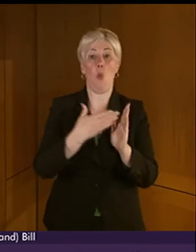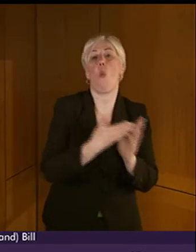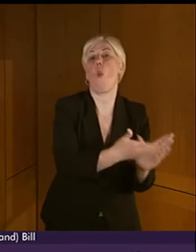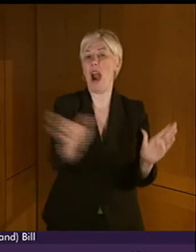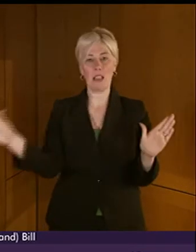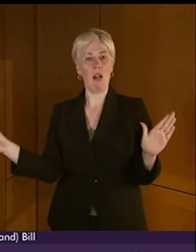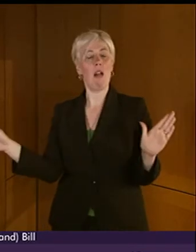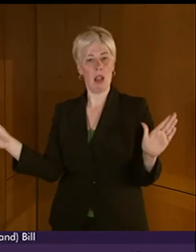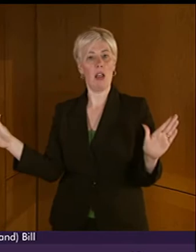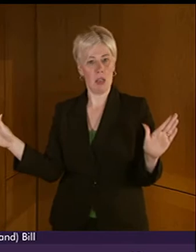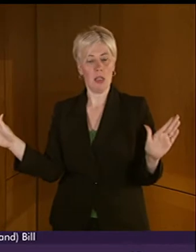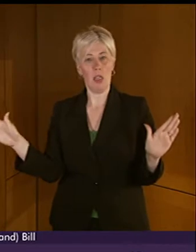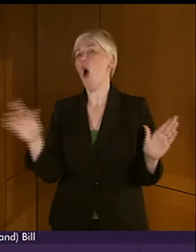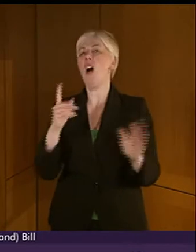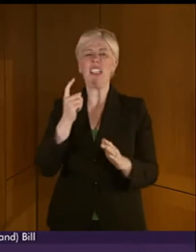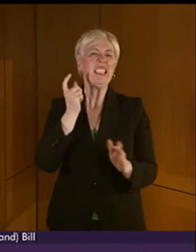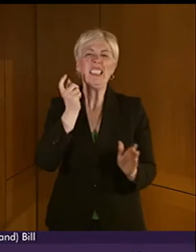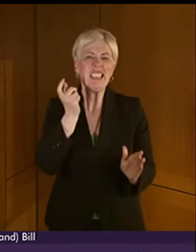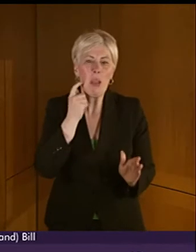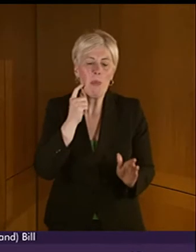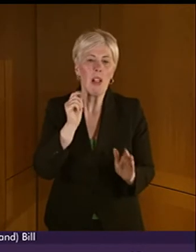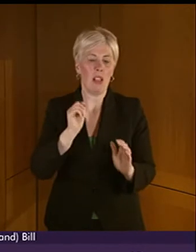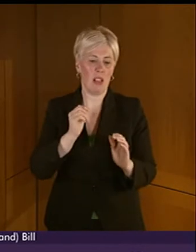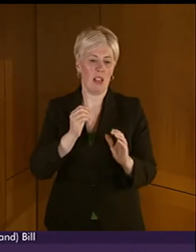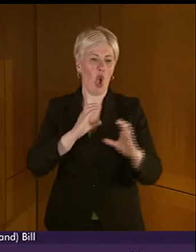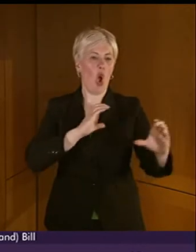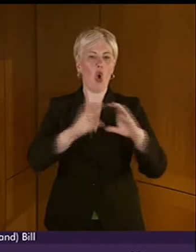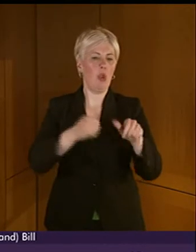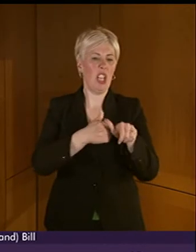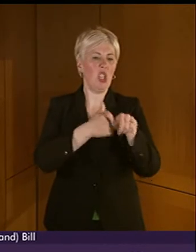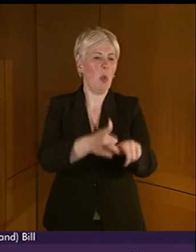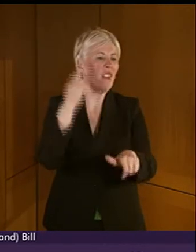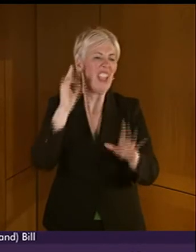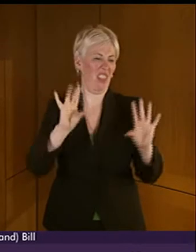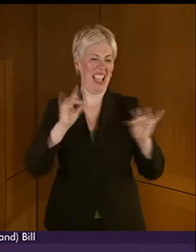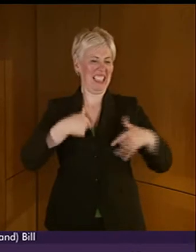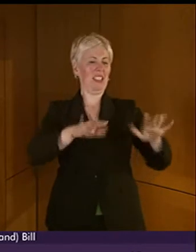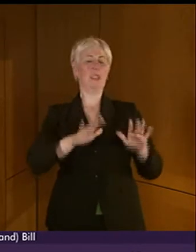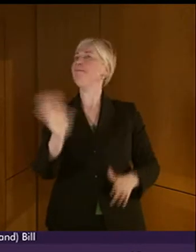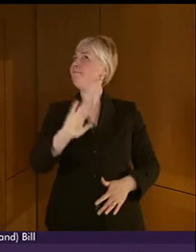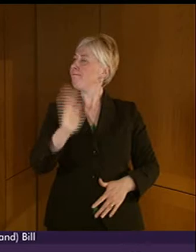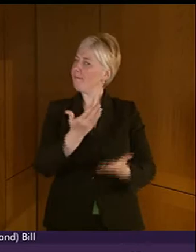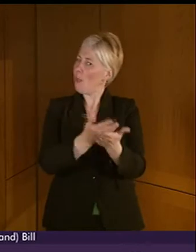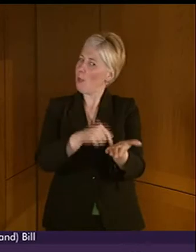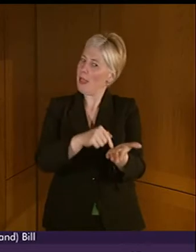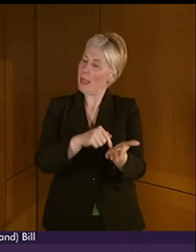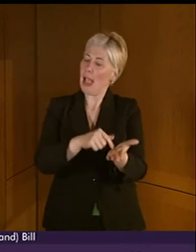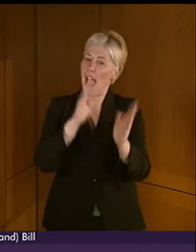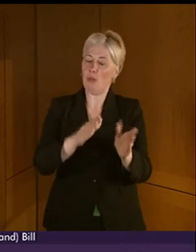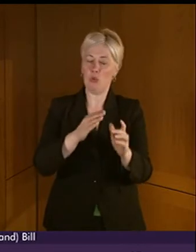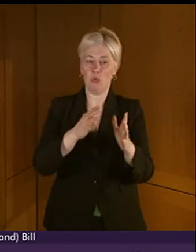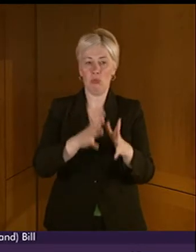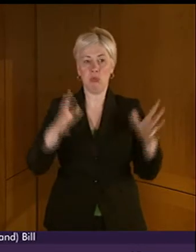that, that it wasn't simply a question of providing communication support to deaf people. The supporters of the bill focus on the need to increase